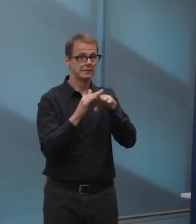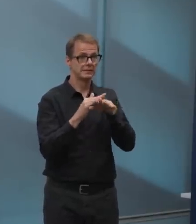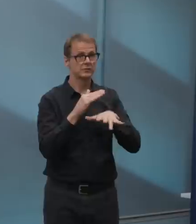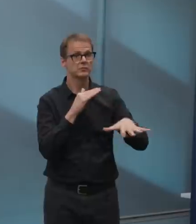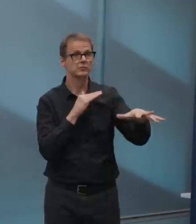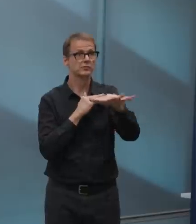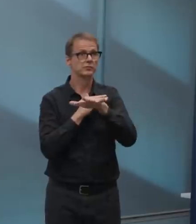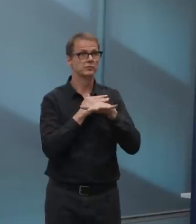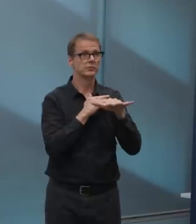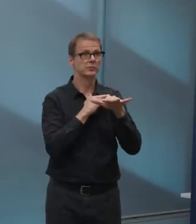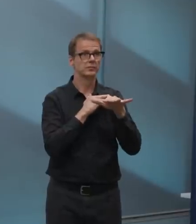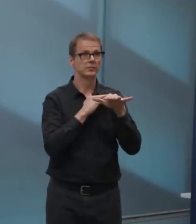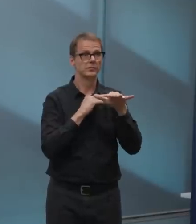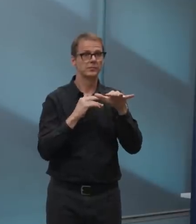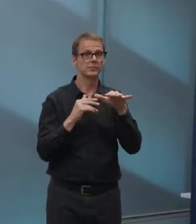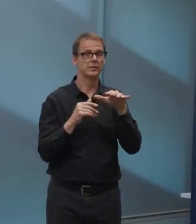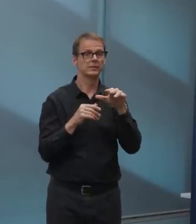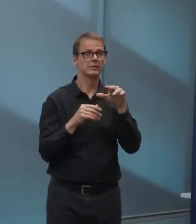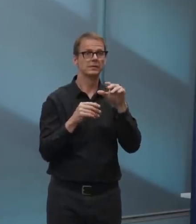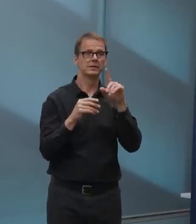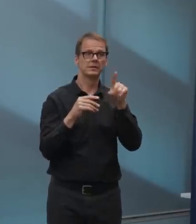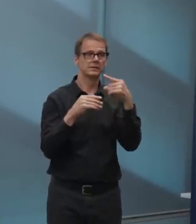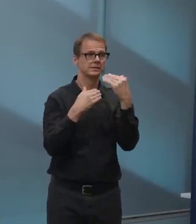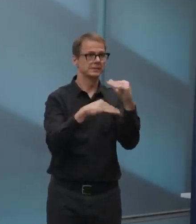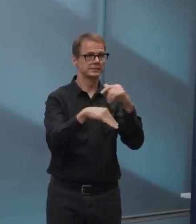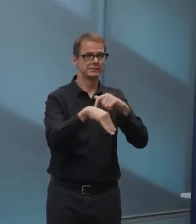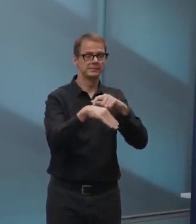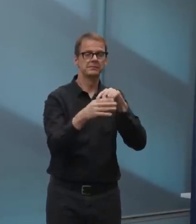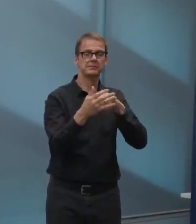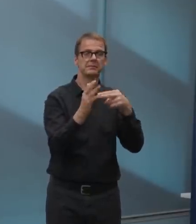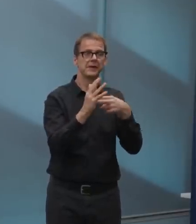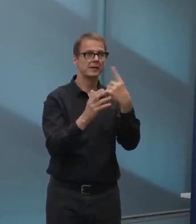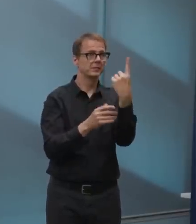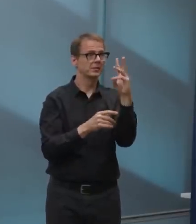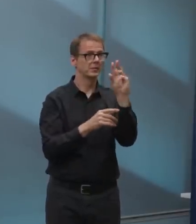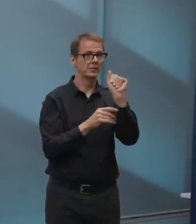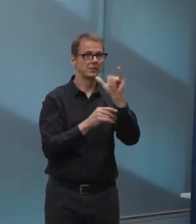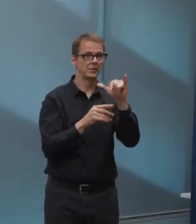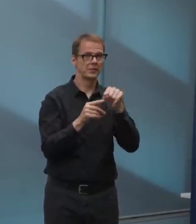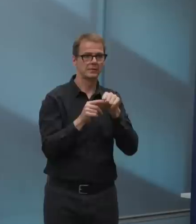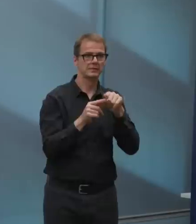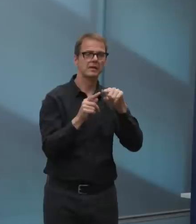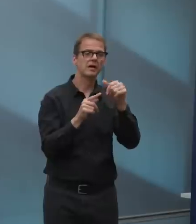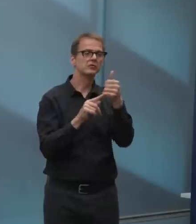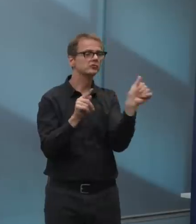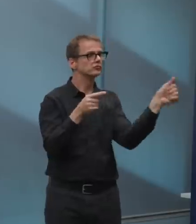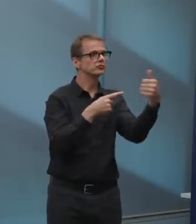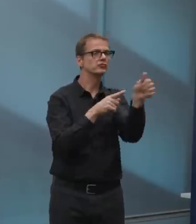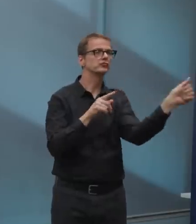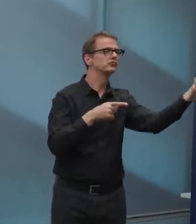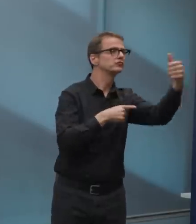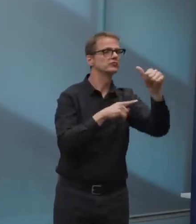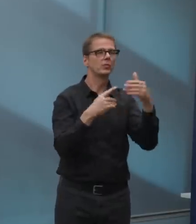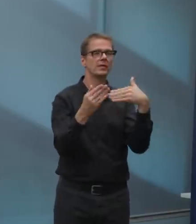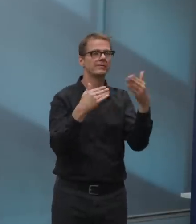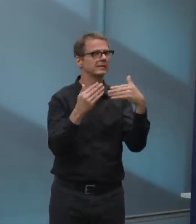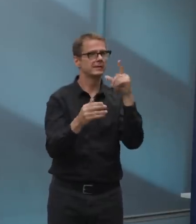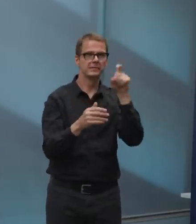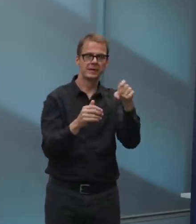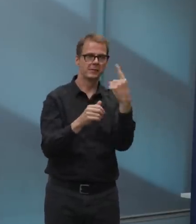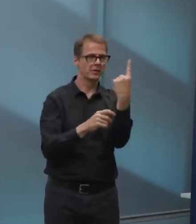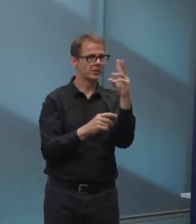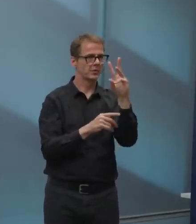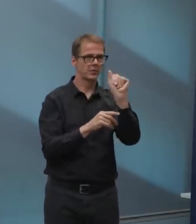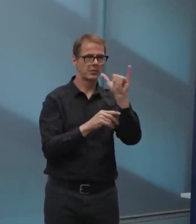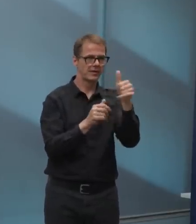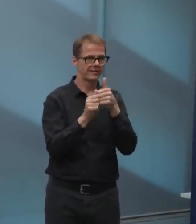encouraging visitors to wear face masks. Um, switching gears a bit. The, the city did mail out over 400,000 property